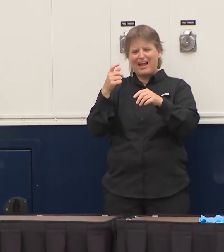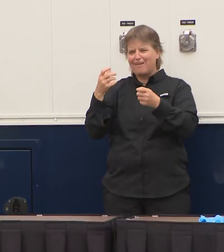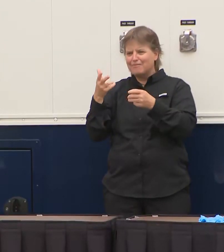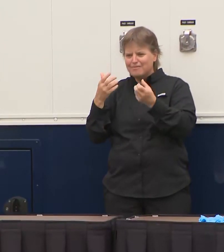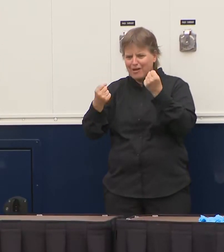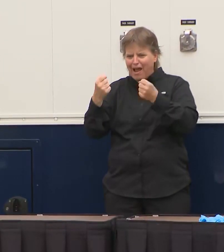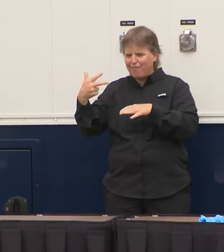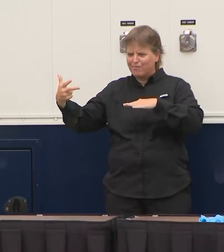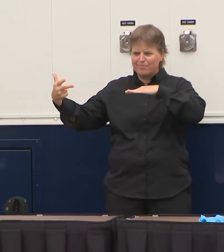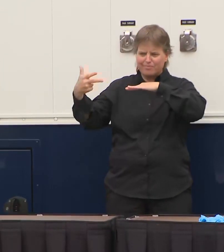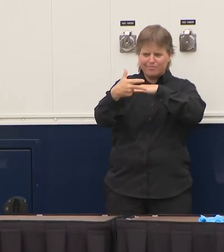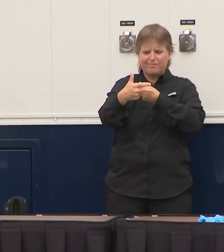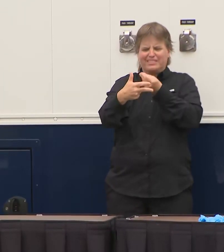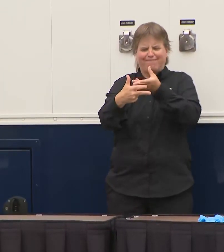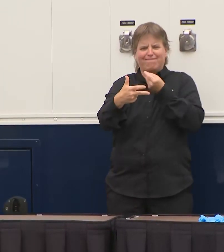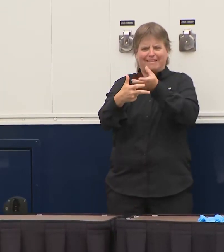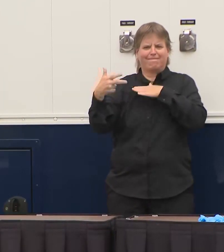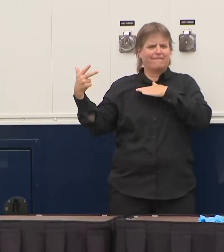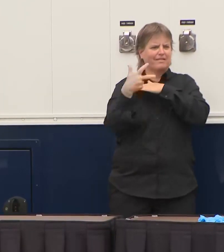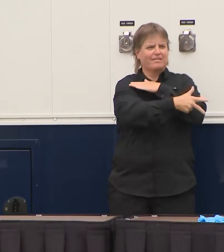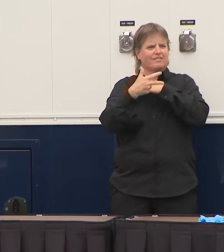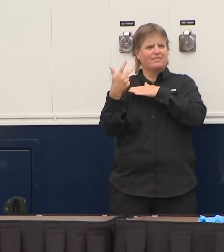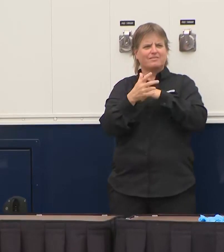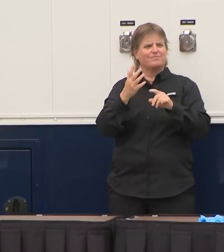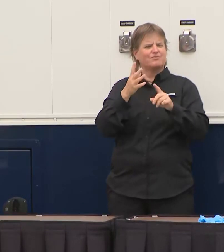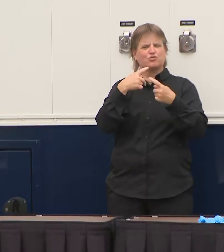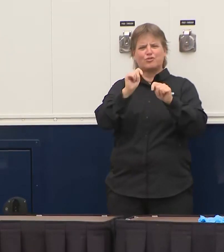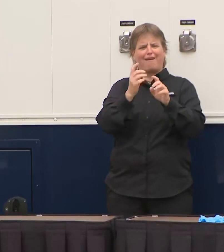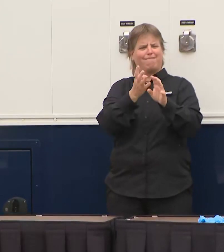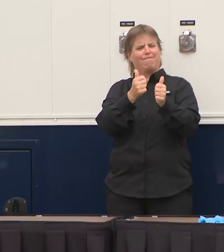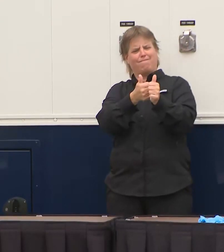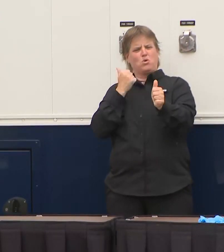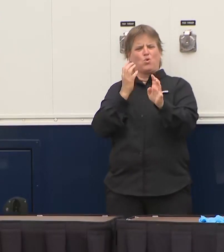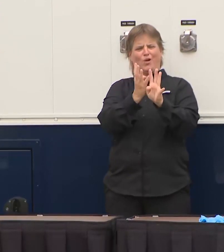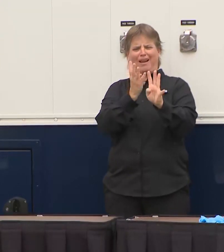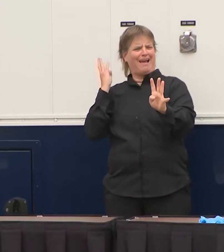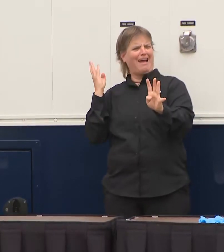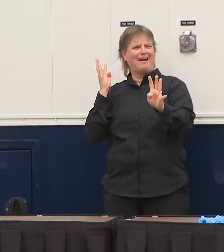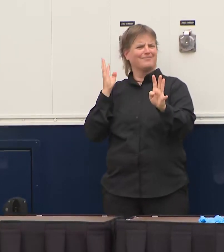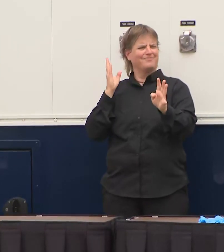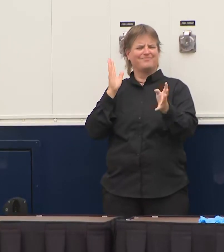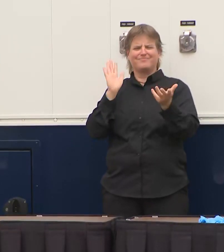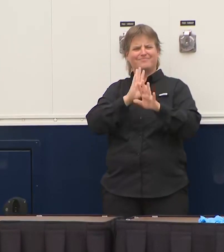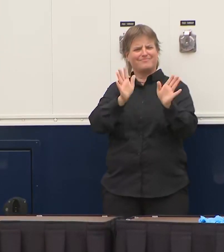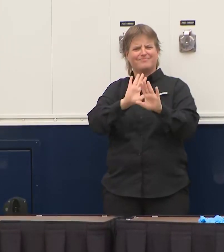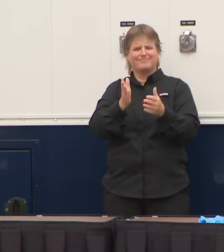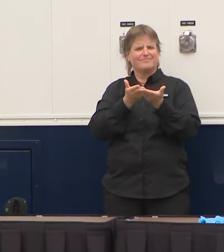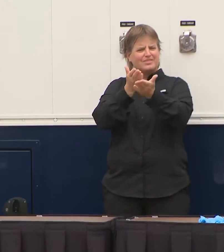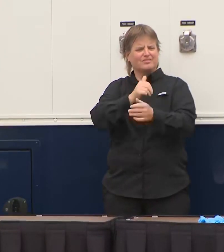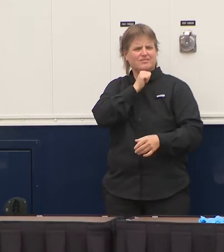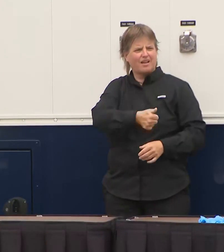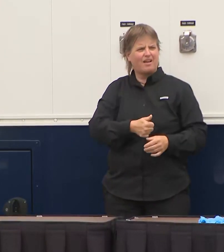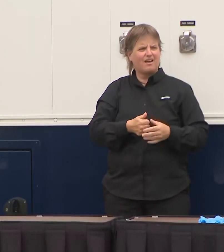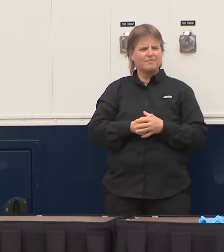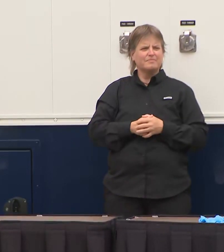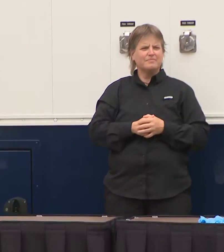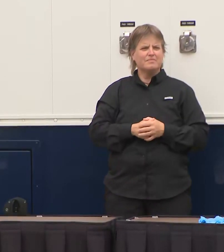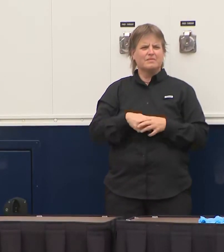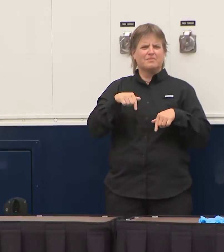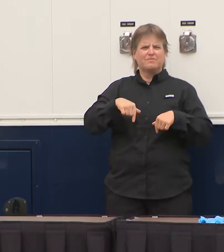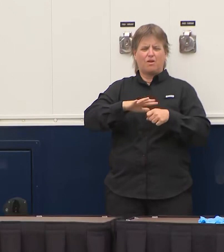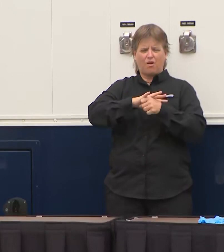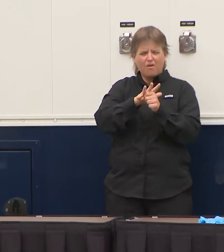that's not going to create crowds I mean right now you know we have a respiratory virus that is transmitted when you have close usually